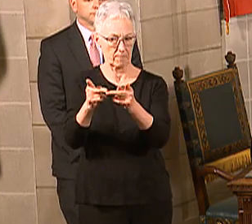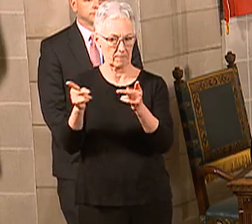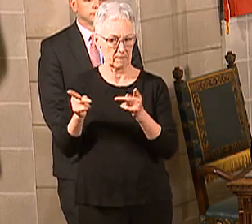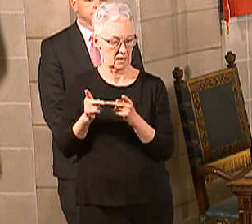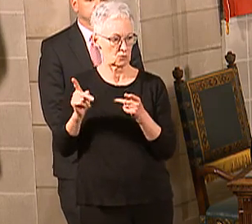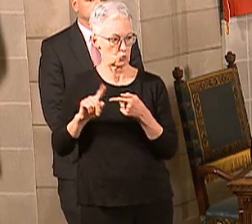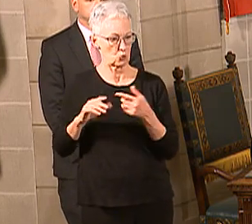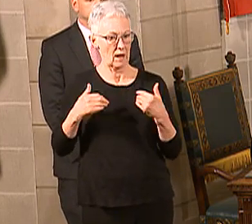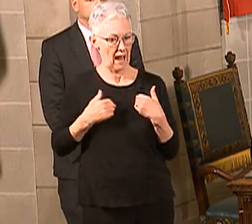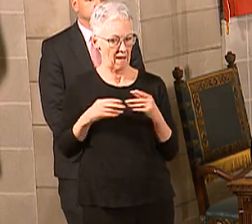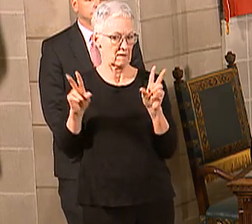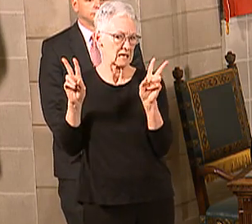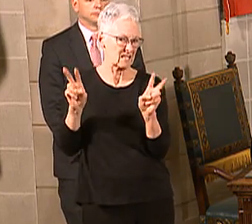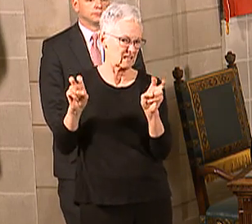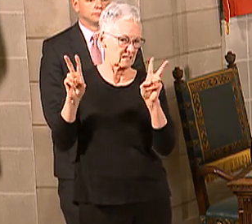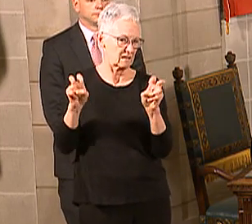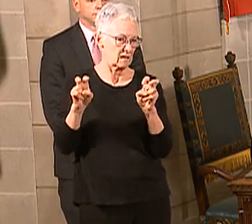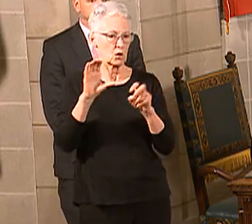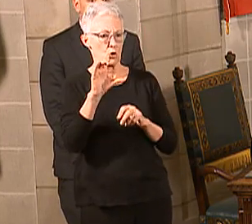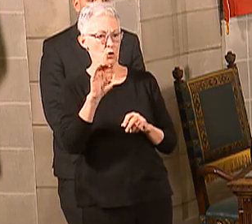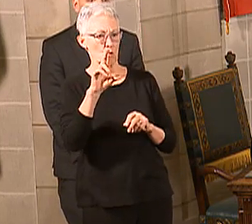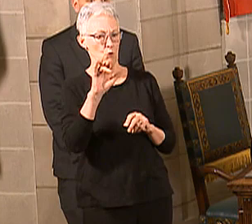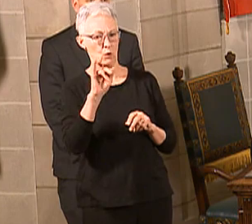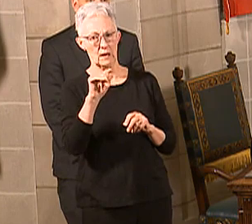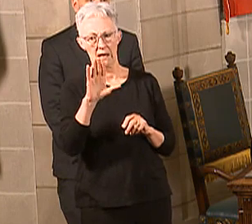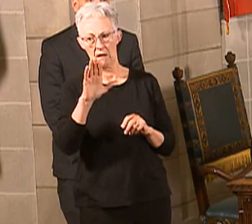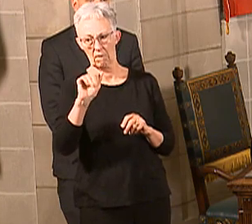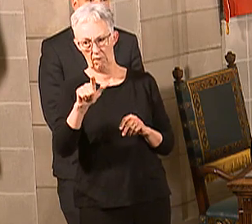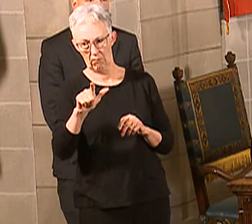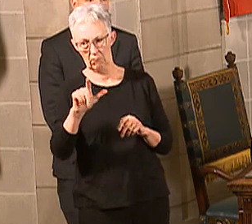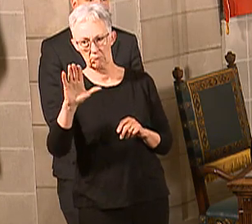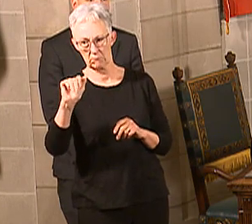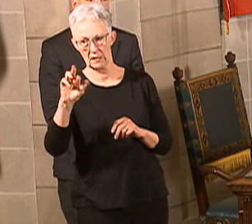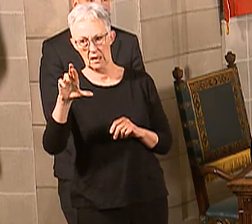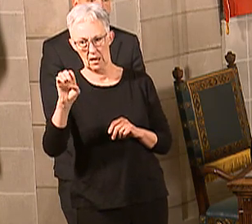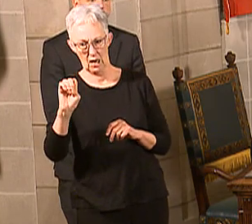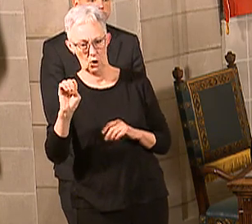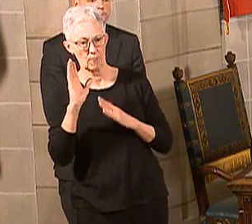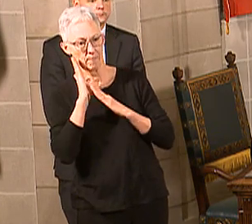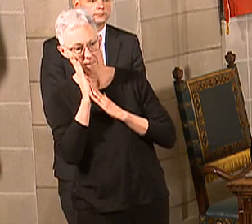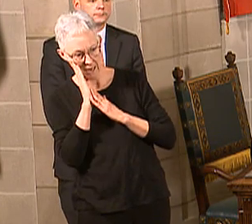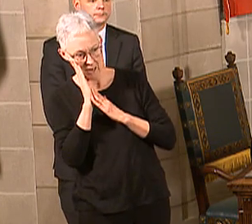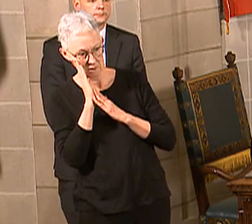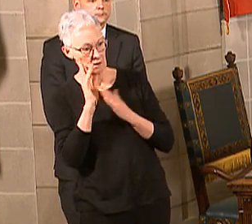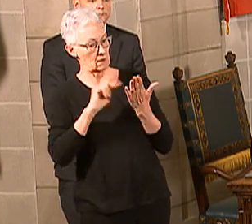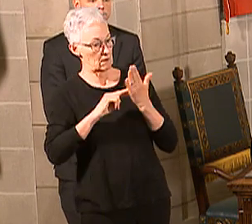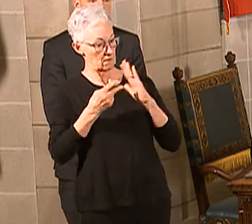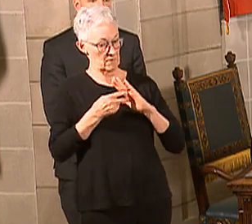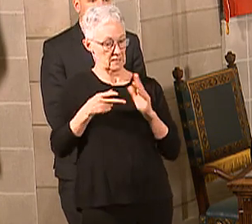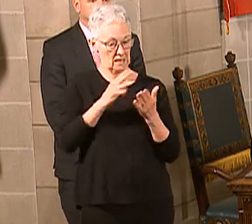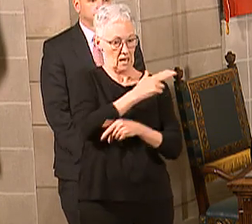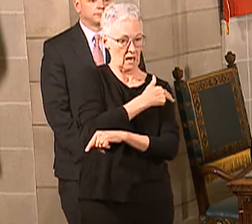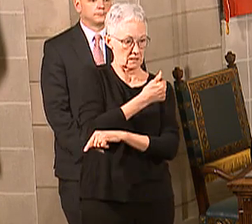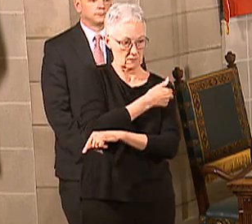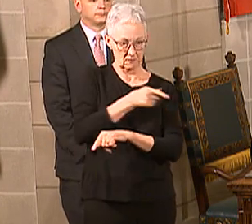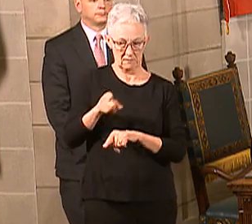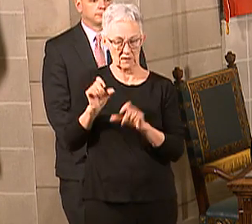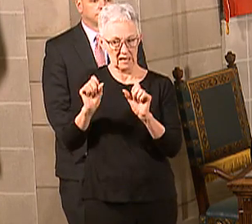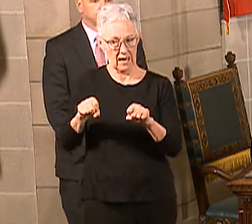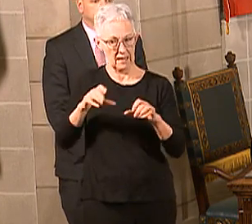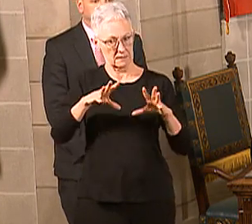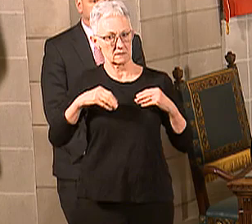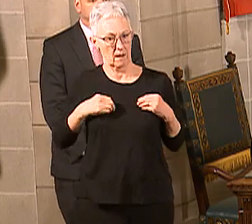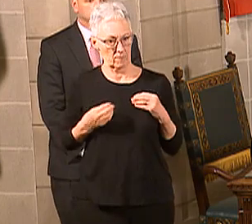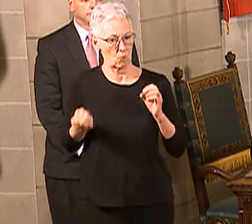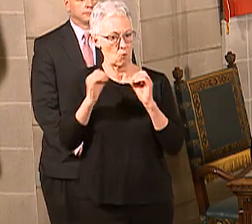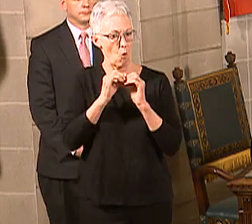more easily as well. So, again, the idea is to be able to allow hospitals to be able to expand their capacity waiving the requirements for now during this